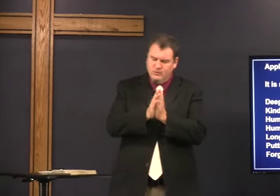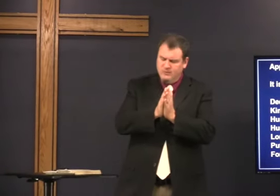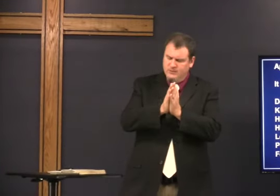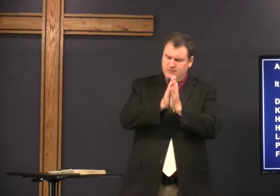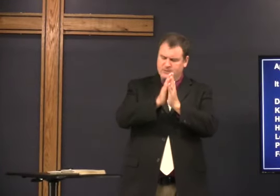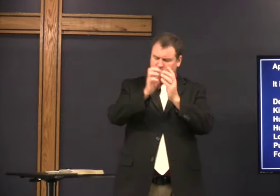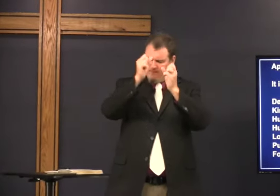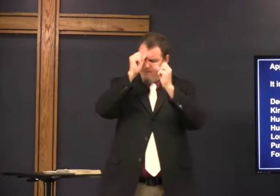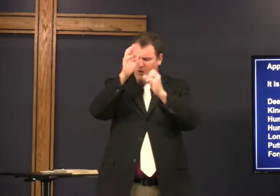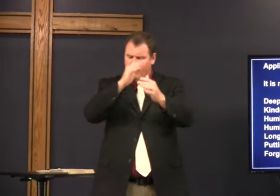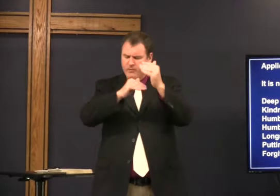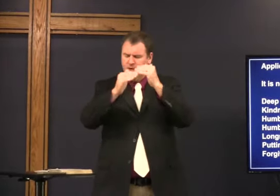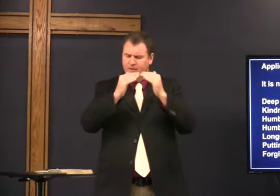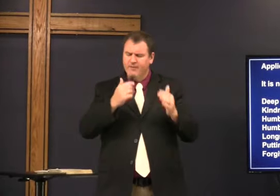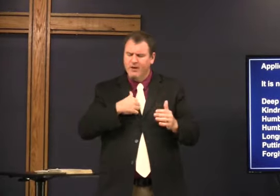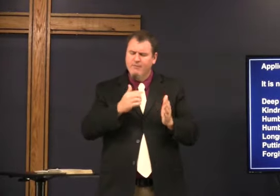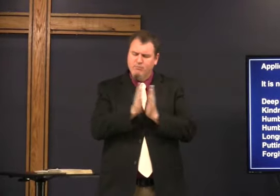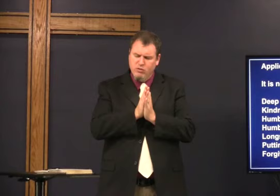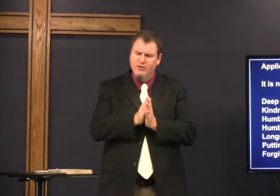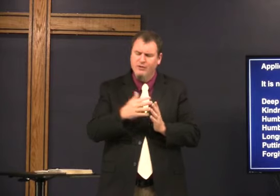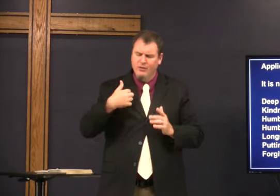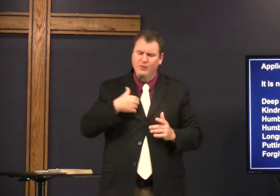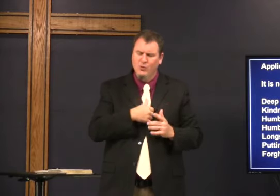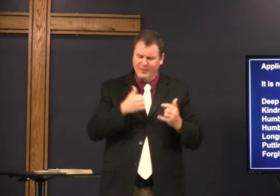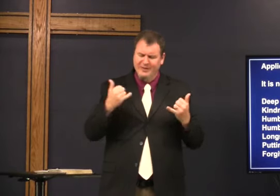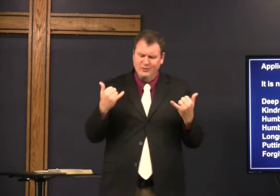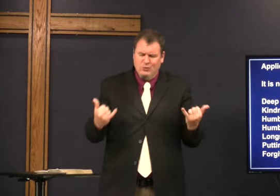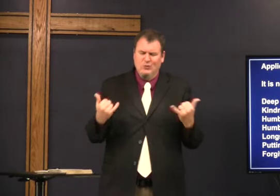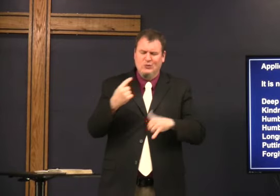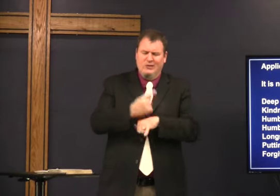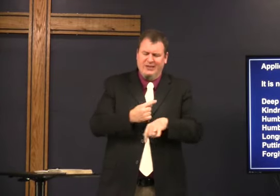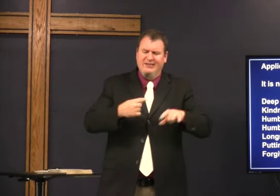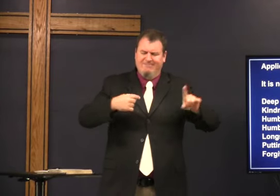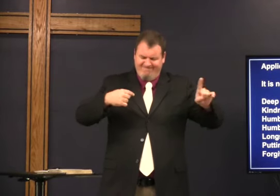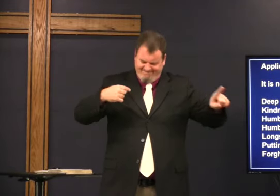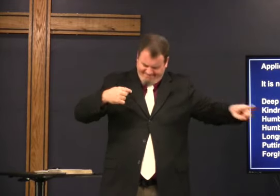let's pray our Father in heaven I pray that today